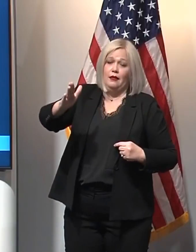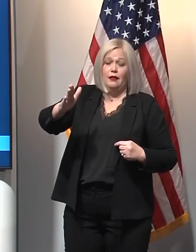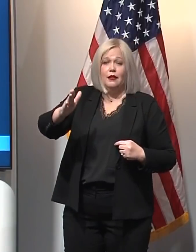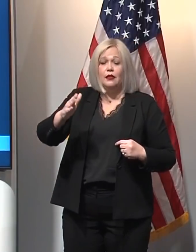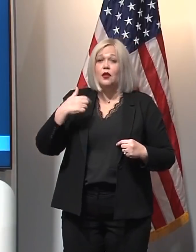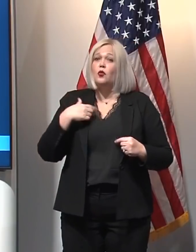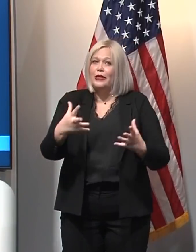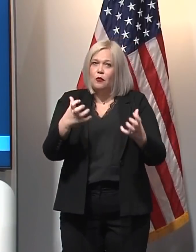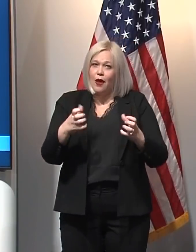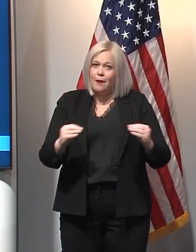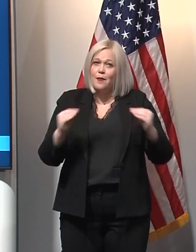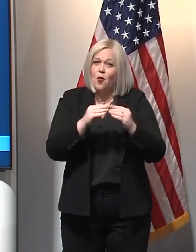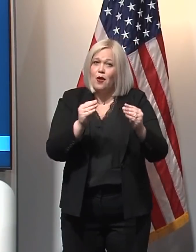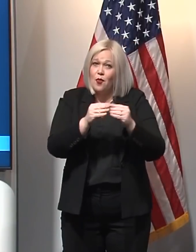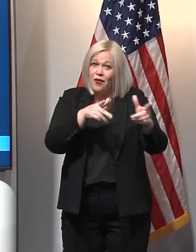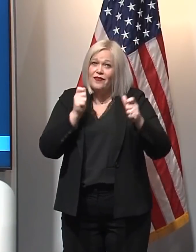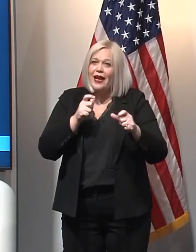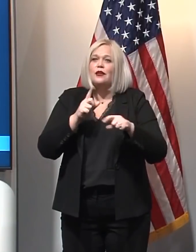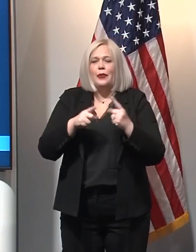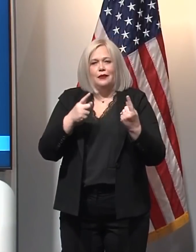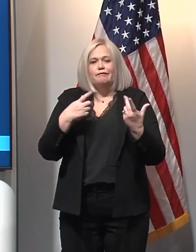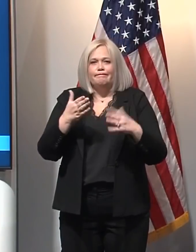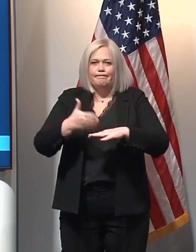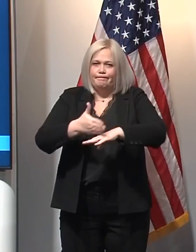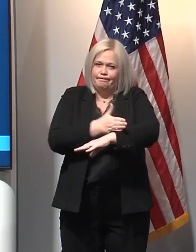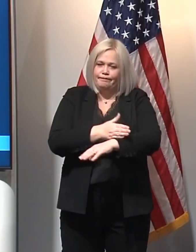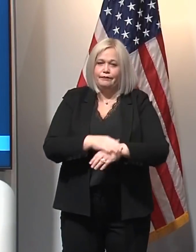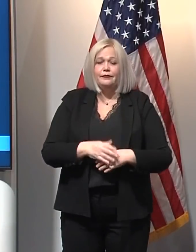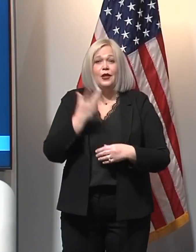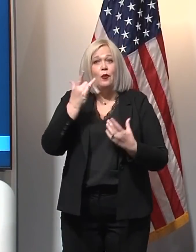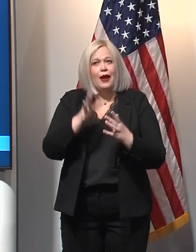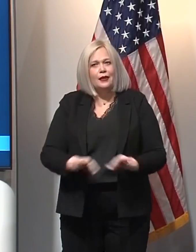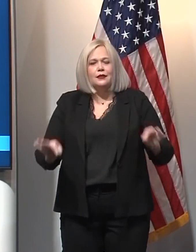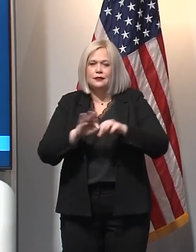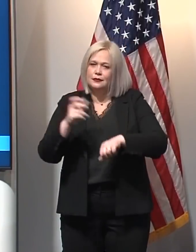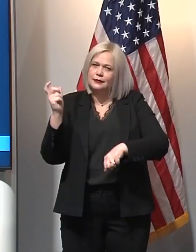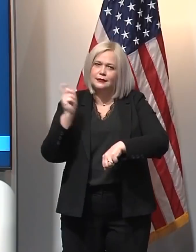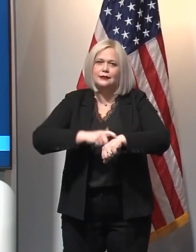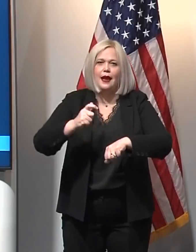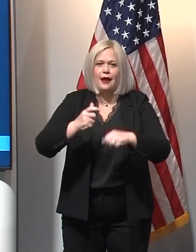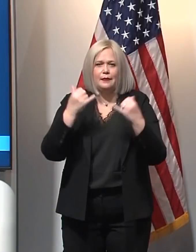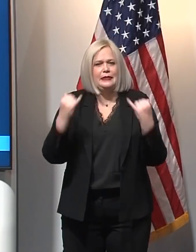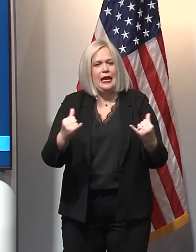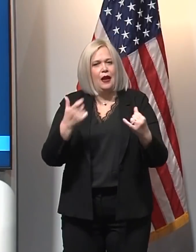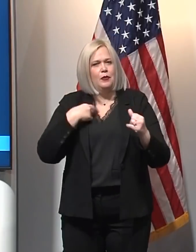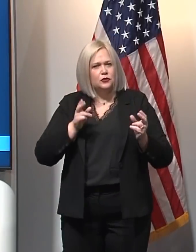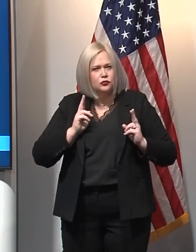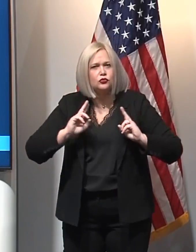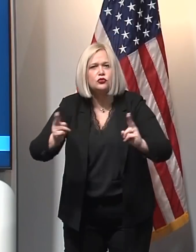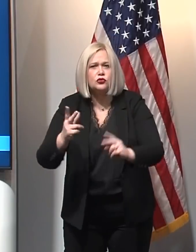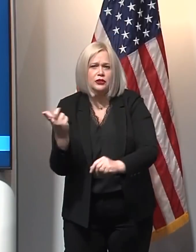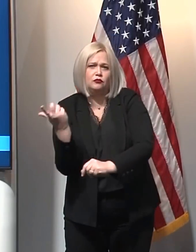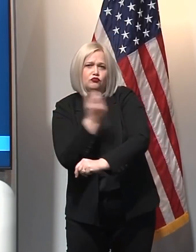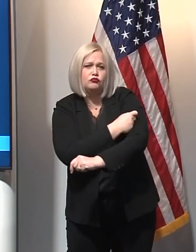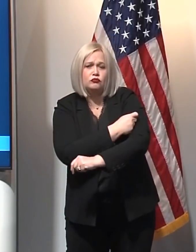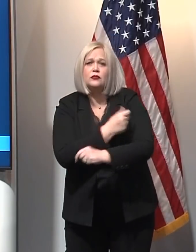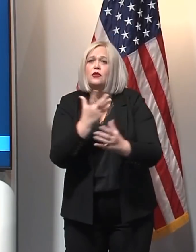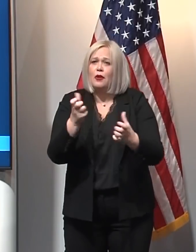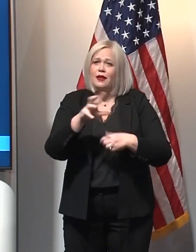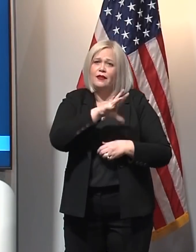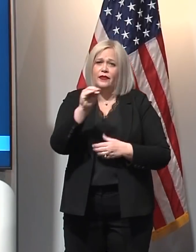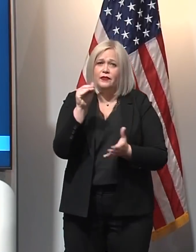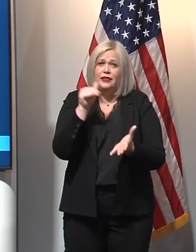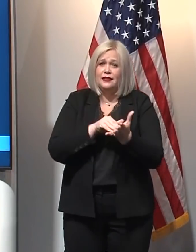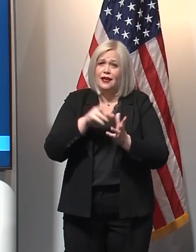direction. We are truly grateful because time is of the essence. We want to move swiftly to get 50,000 shots